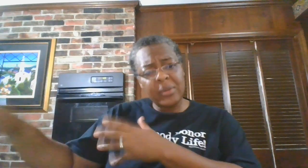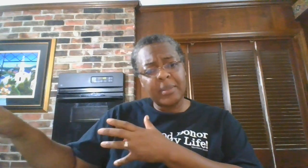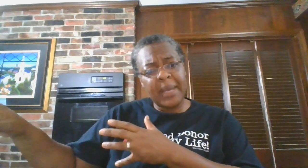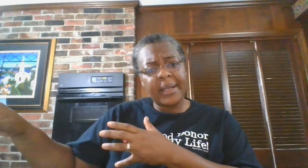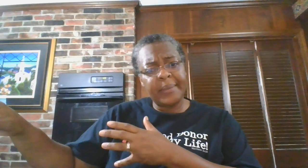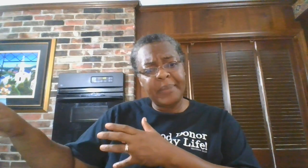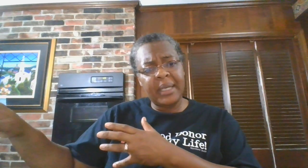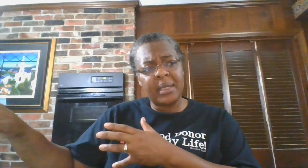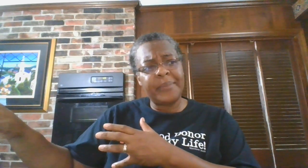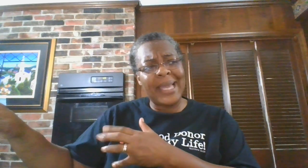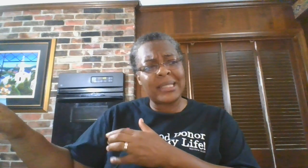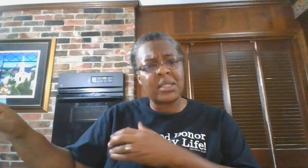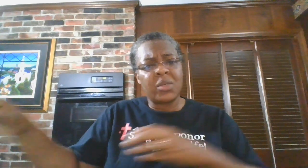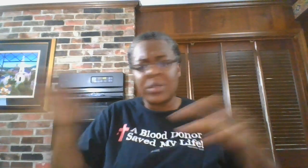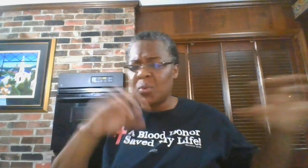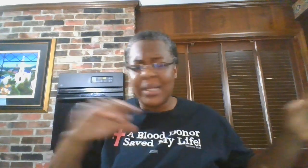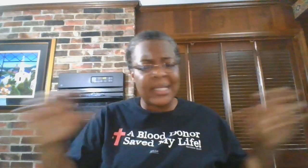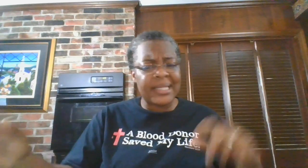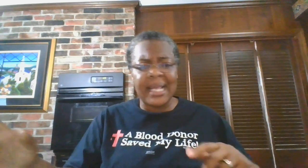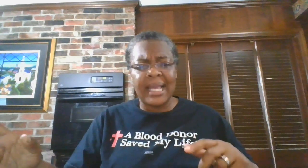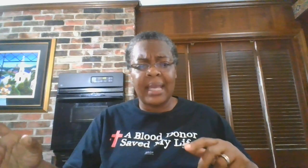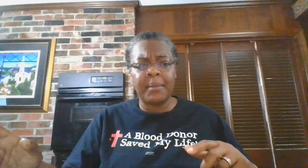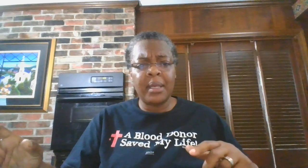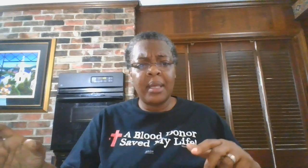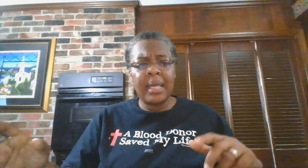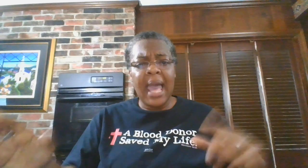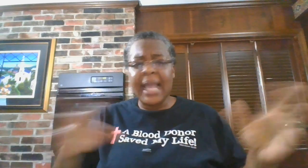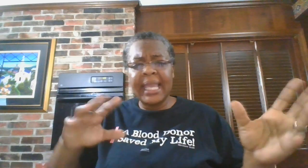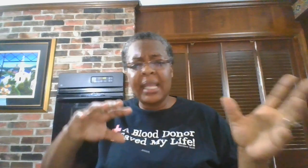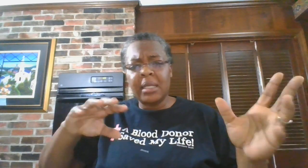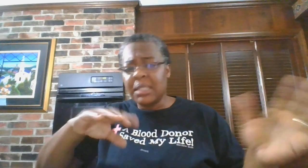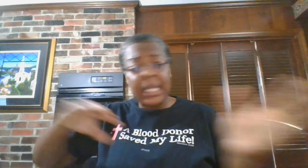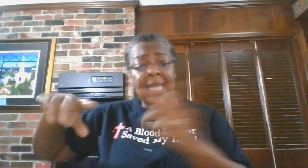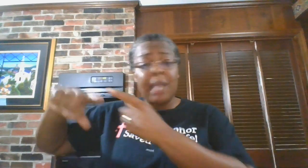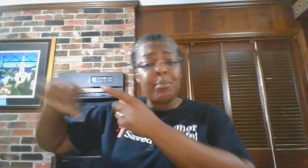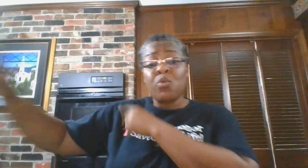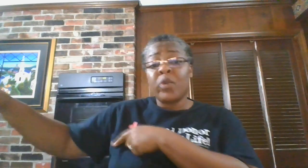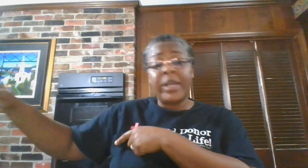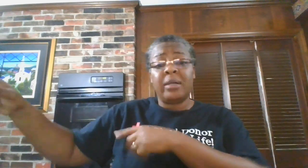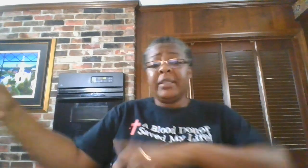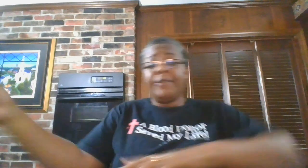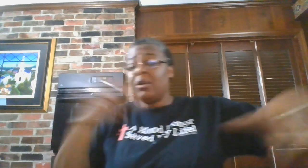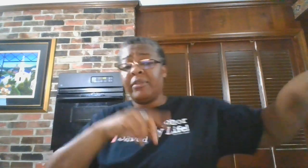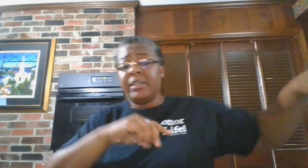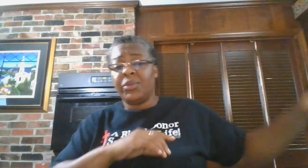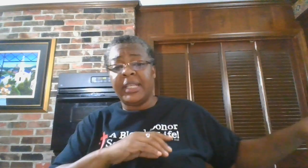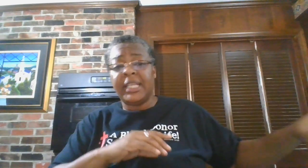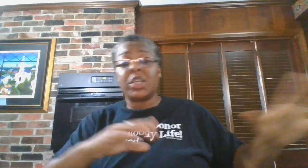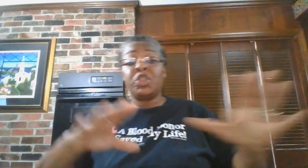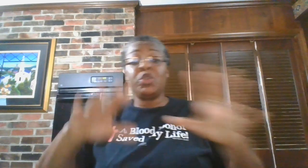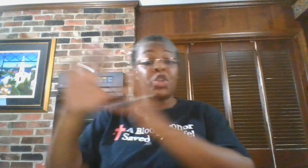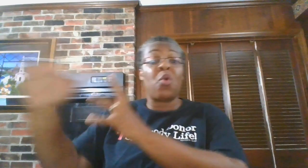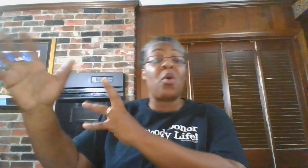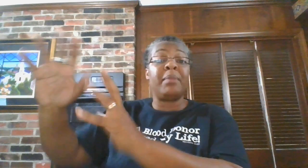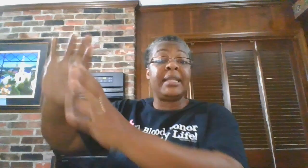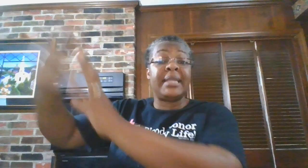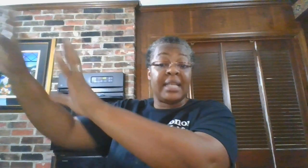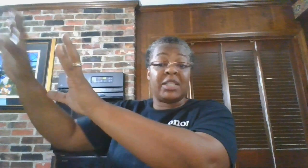is about him being a pastor. So it's one in the same. I can't, it can't be real if you're over here doing this because you're showing me this,